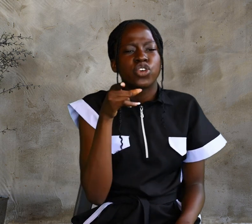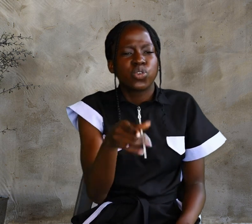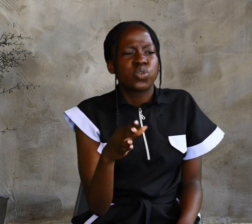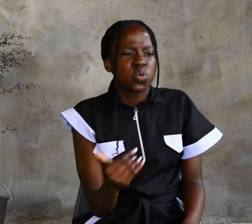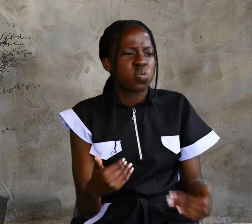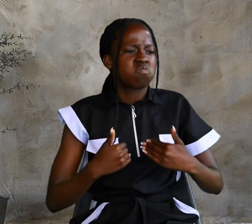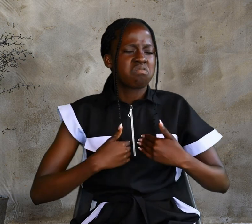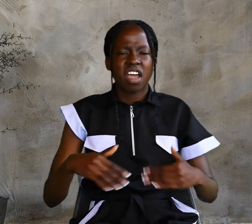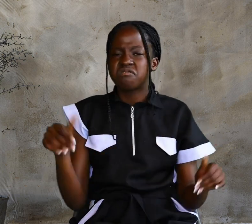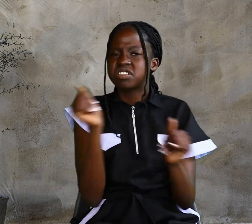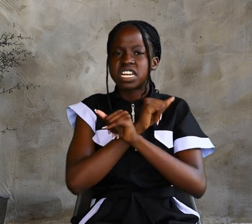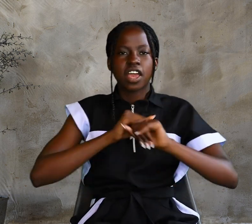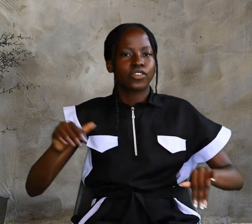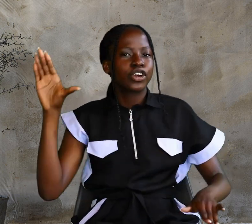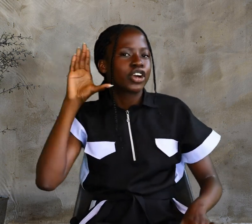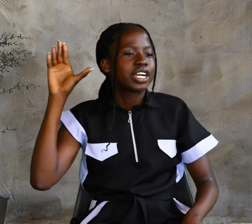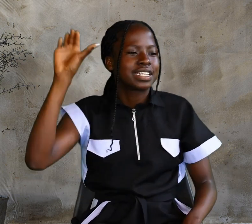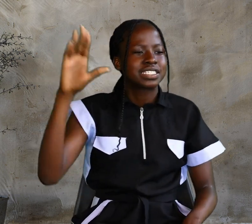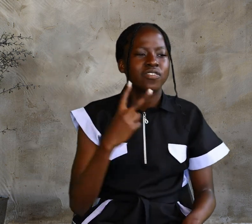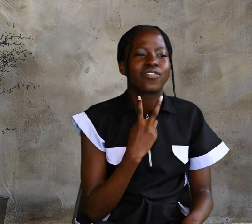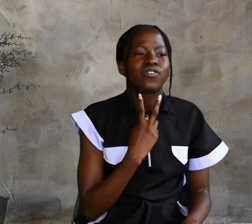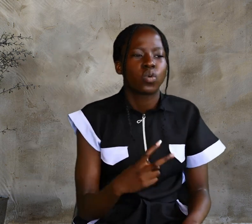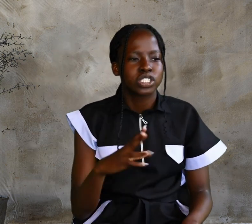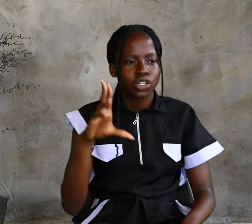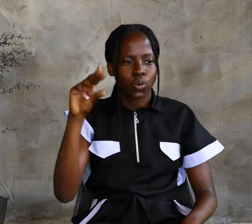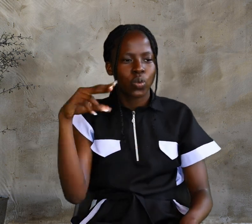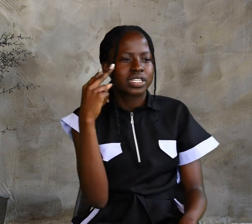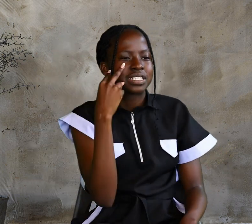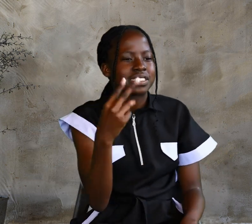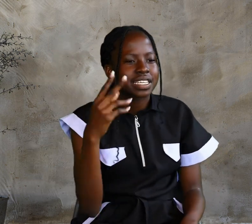You have never heard his voice, nor seen his form.